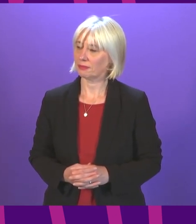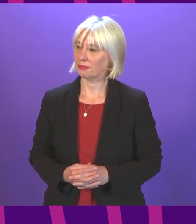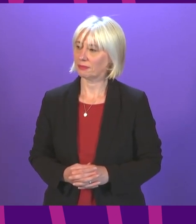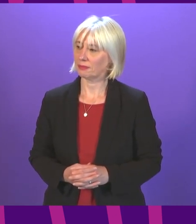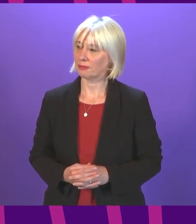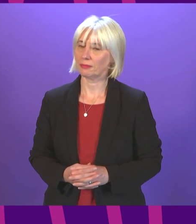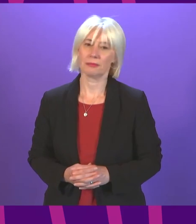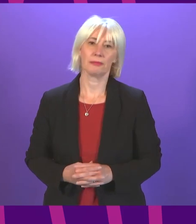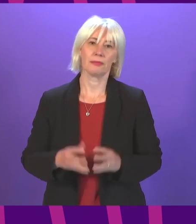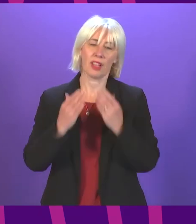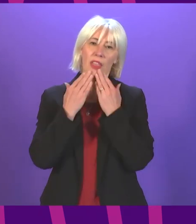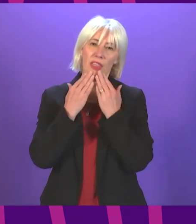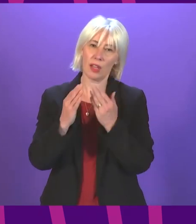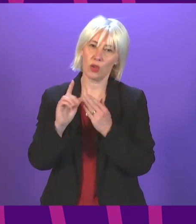Thank you, First Minister